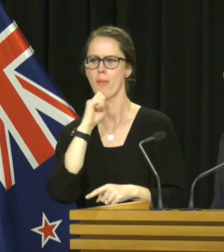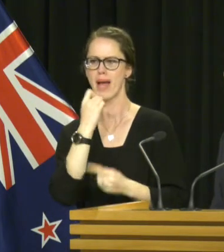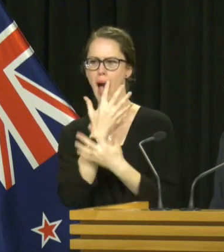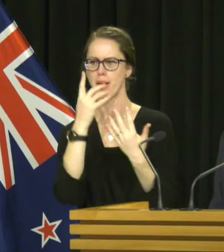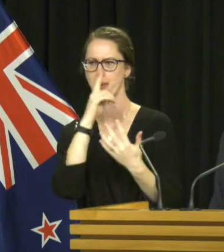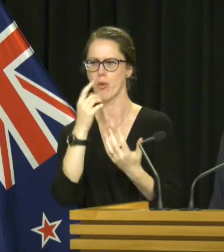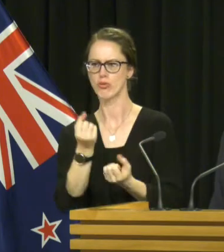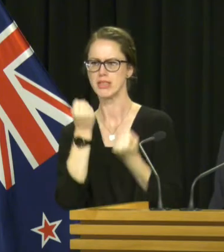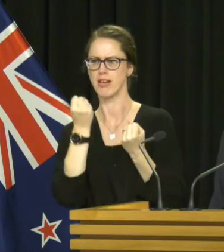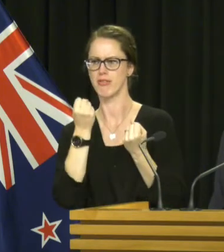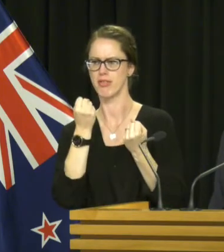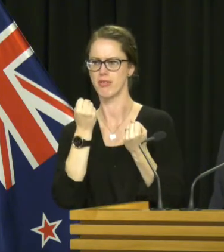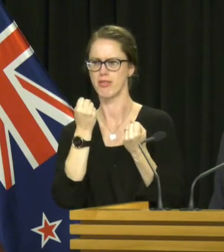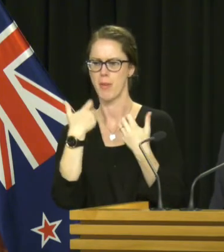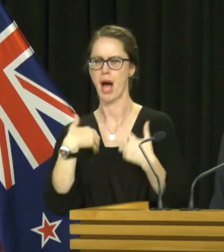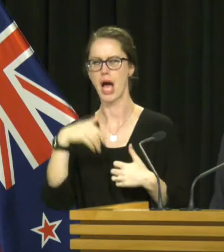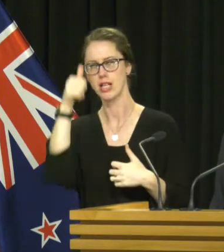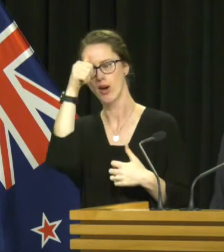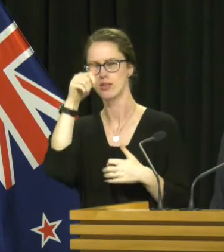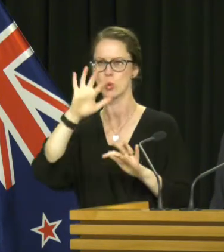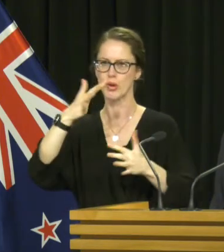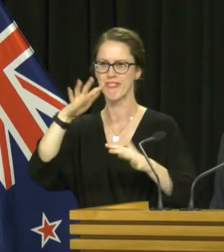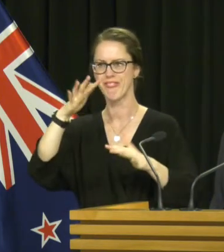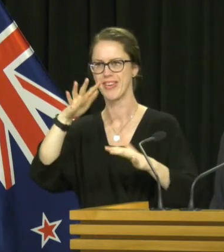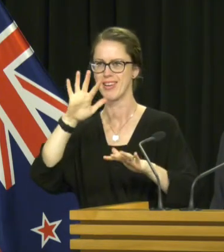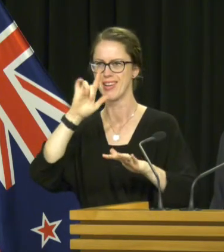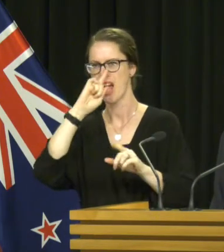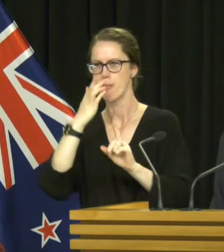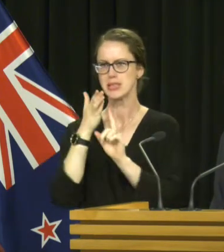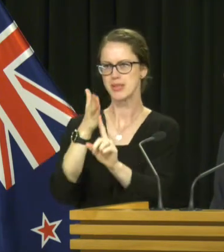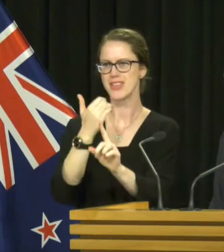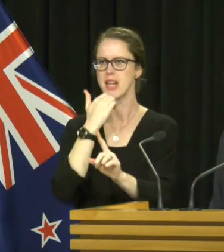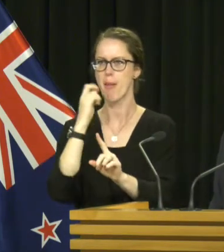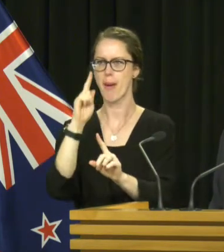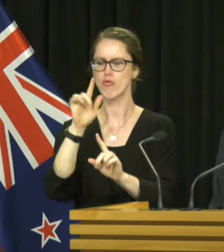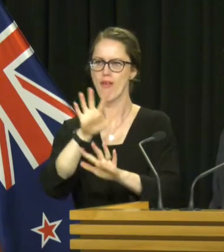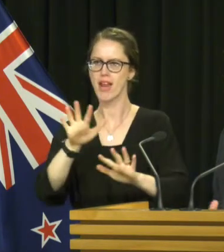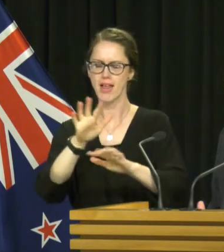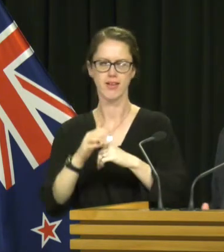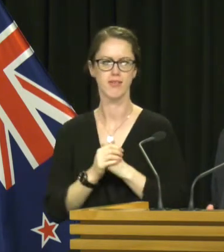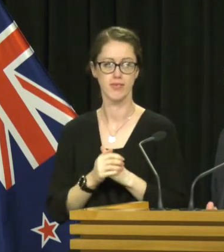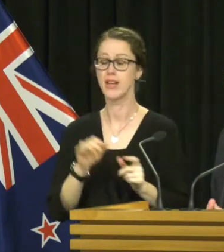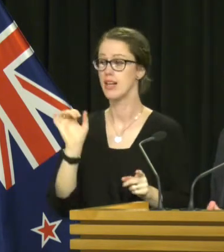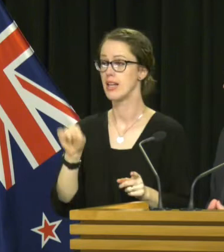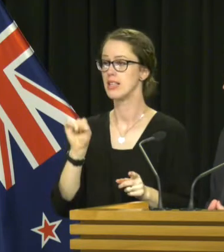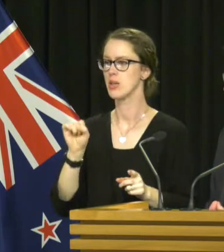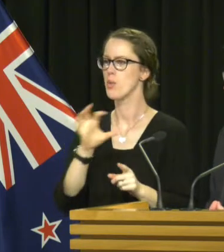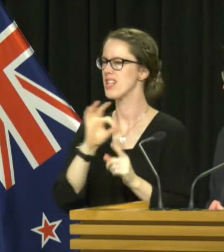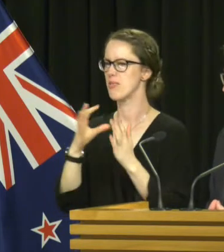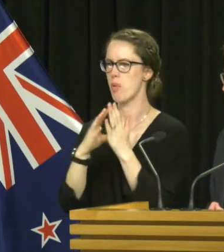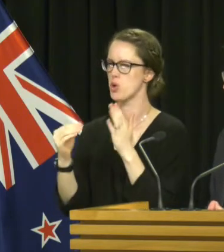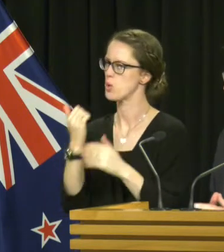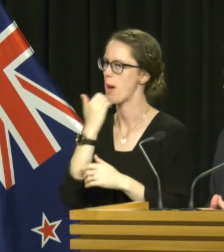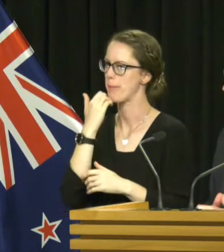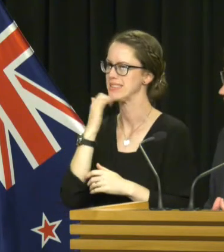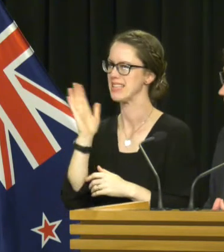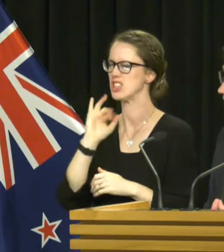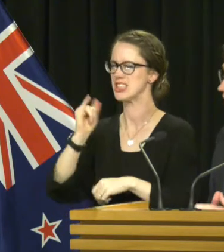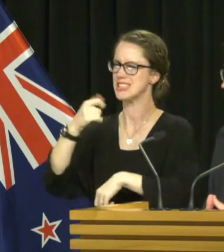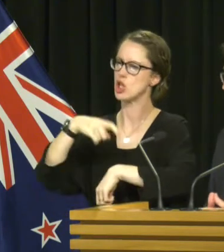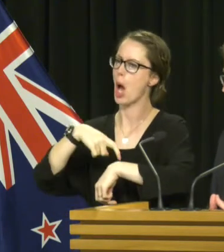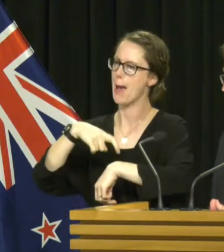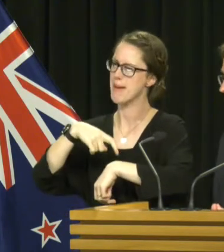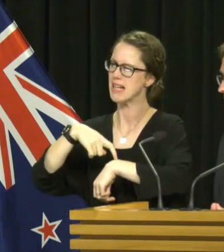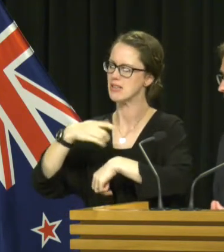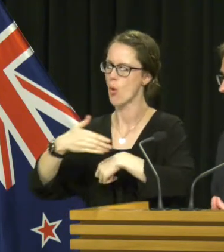people? I know it's a not specific number. Yes. Actually, we didn't model the numbers per se, just the